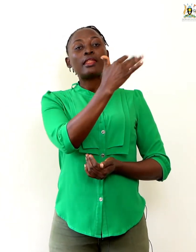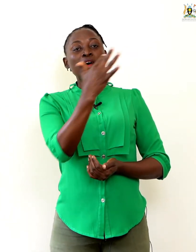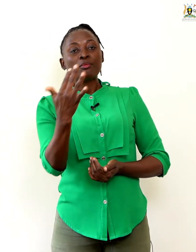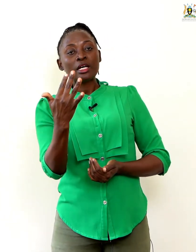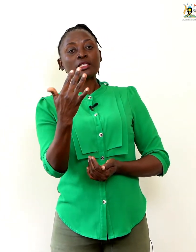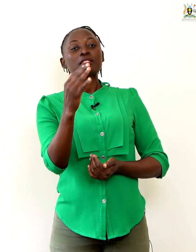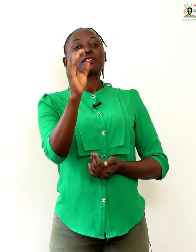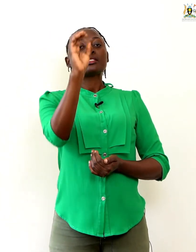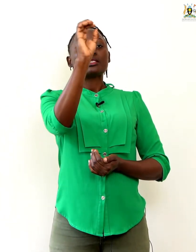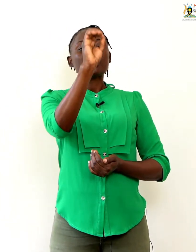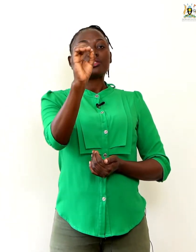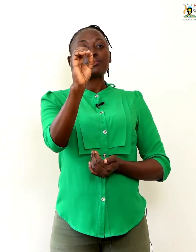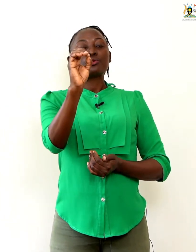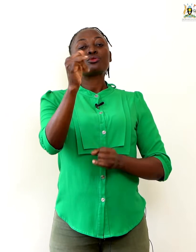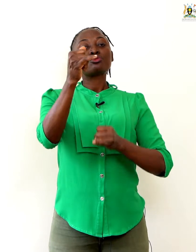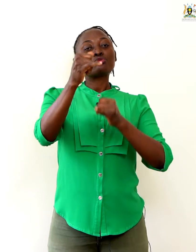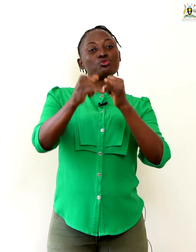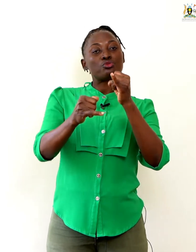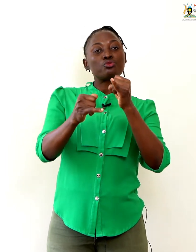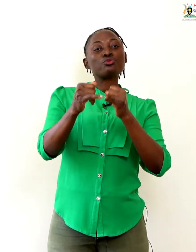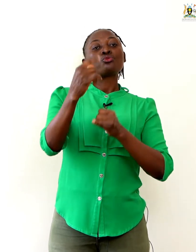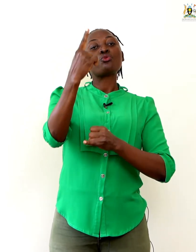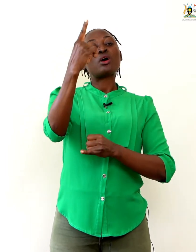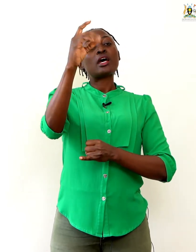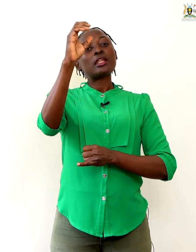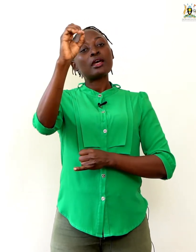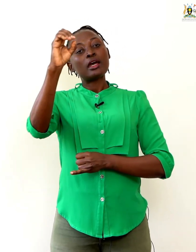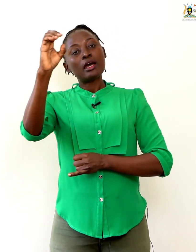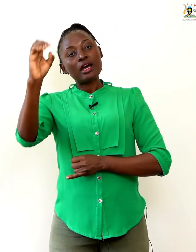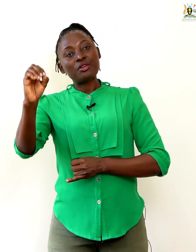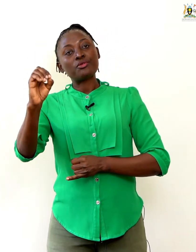Numbers 0 to 100.